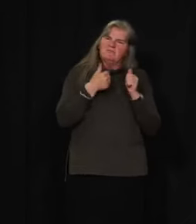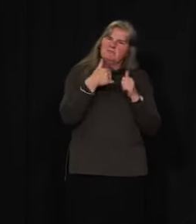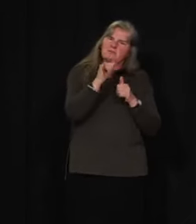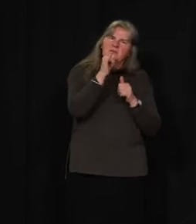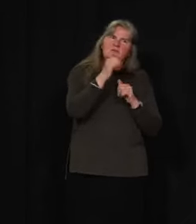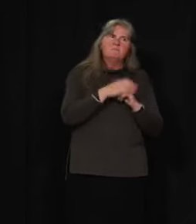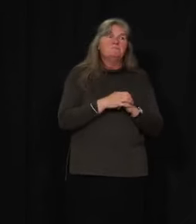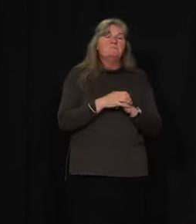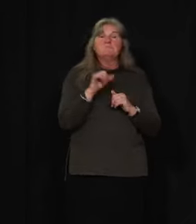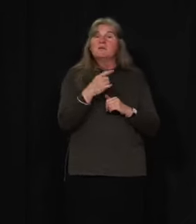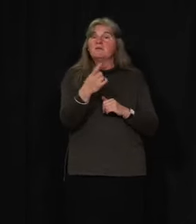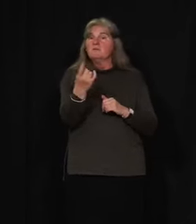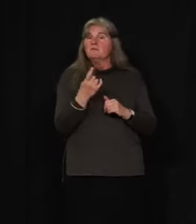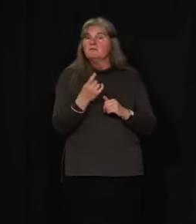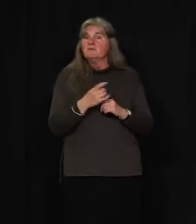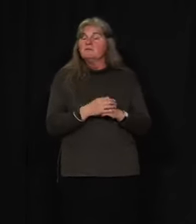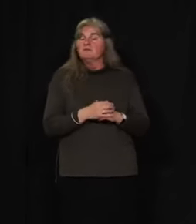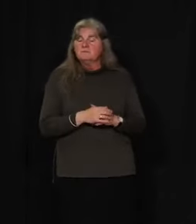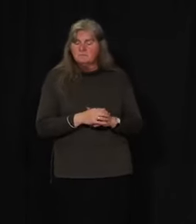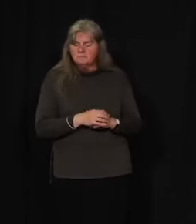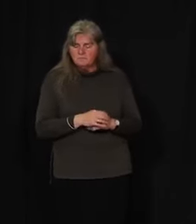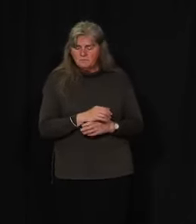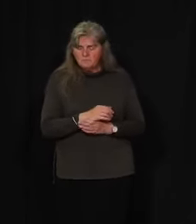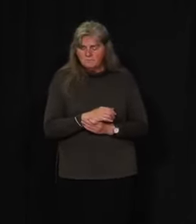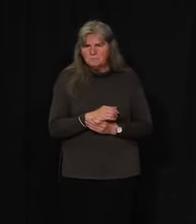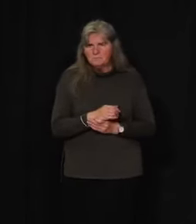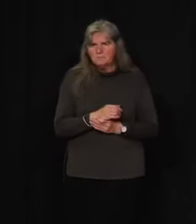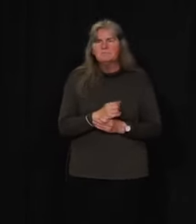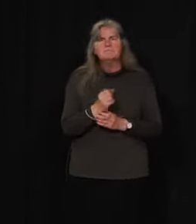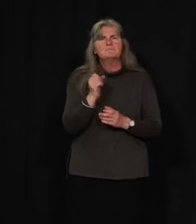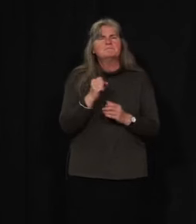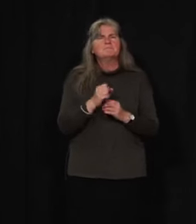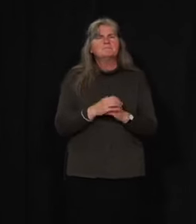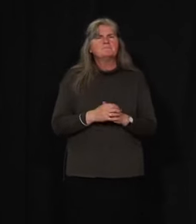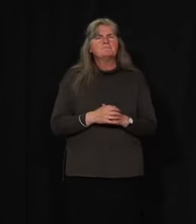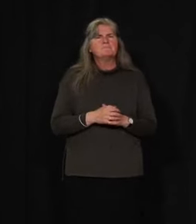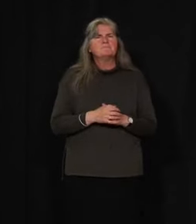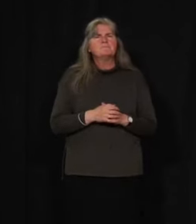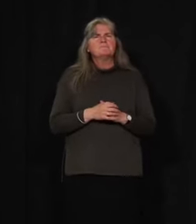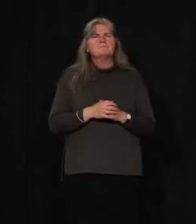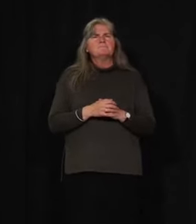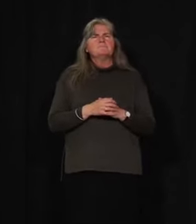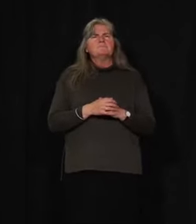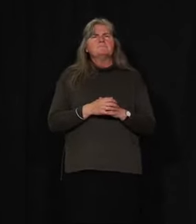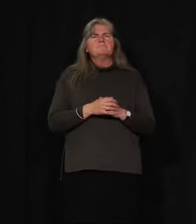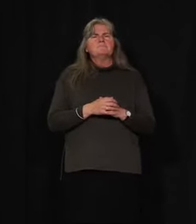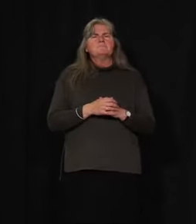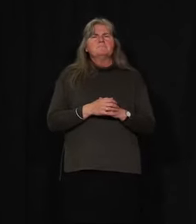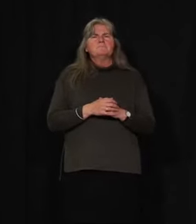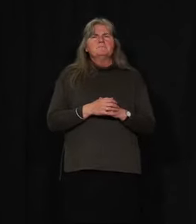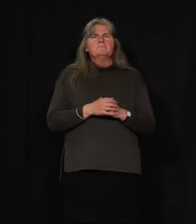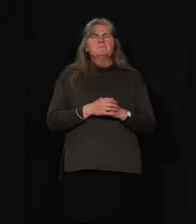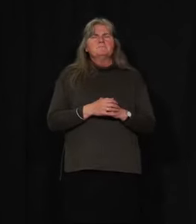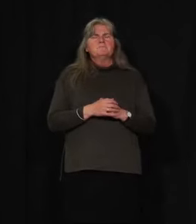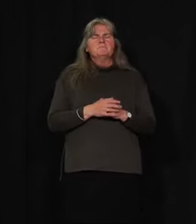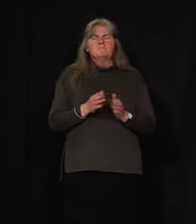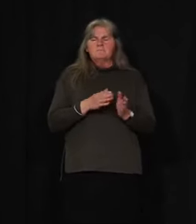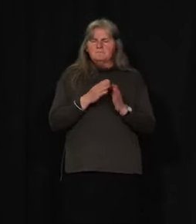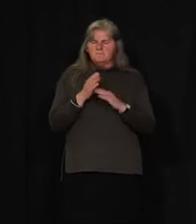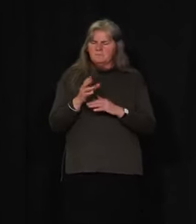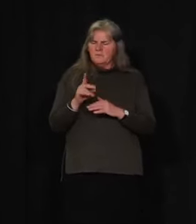Okay, have you got a follow-up question? I do, thanks. So, I suspect the Premier